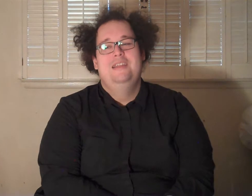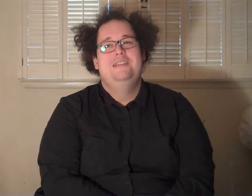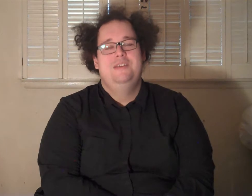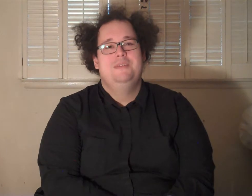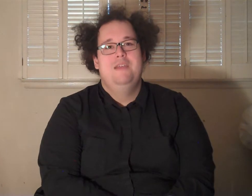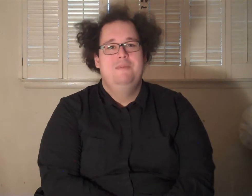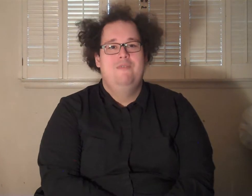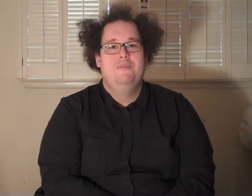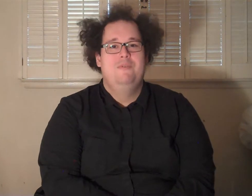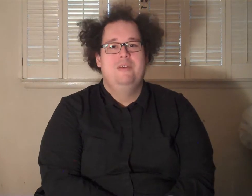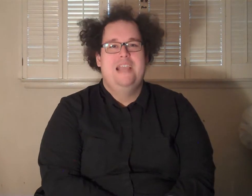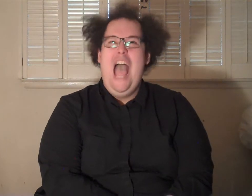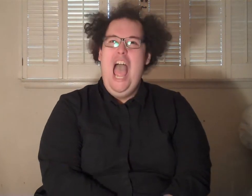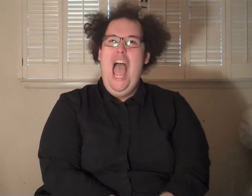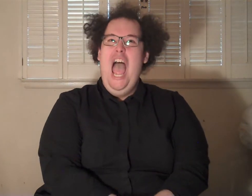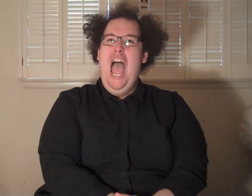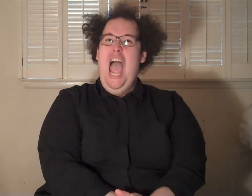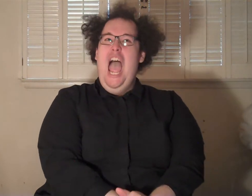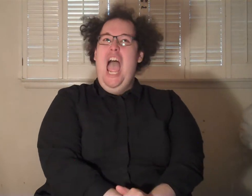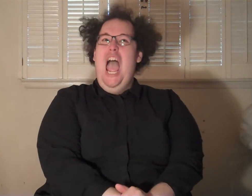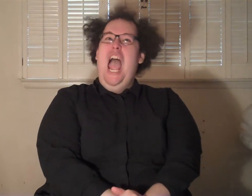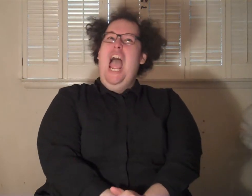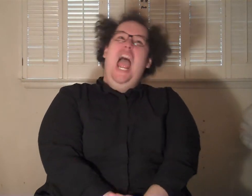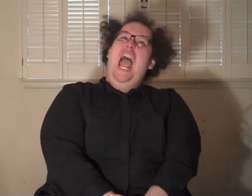it didn't jump scare me, but I remember one part, like, ahhhhhh!